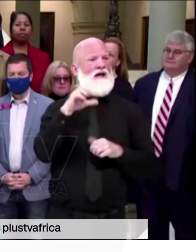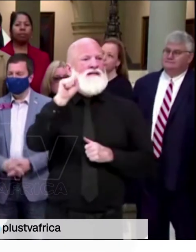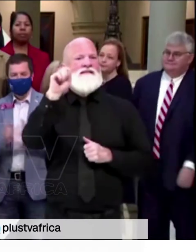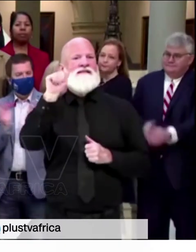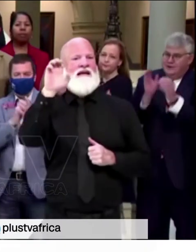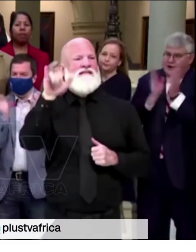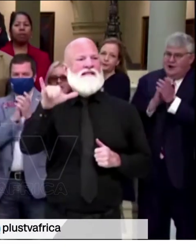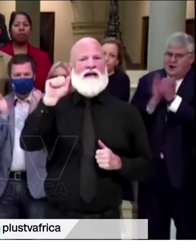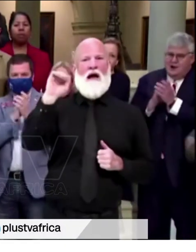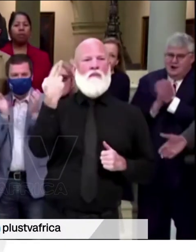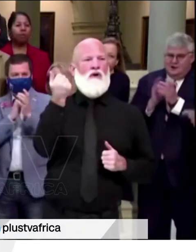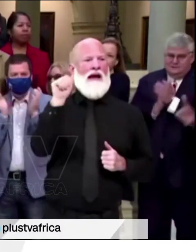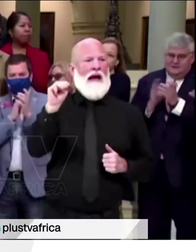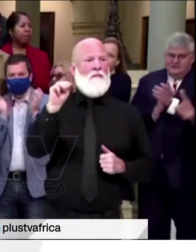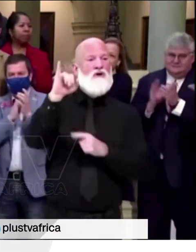and we are not.